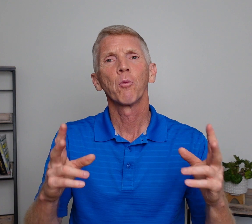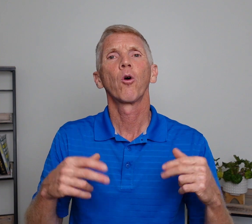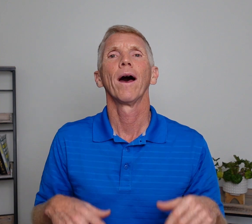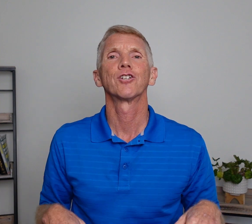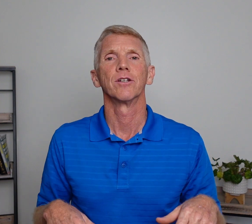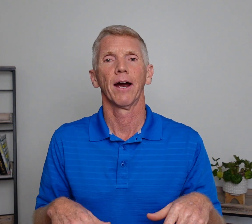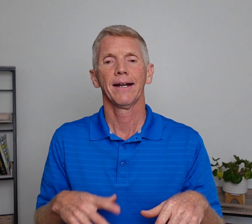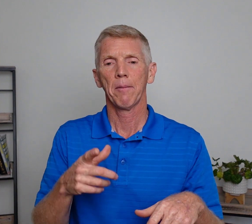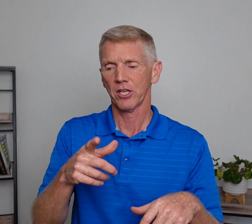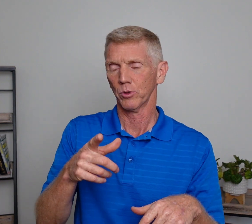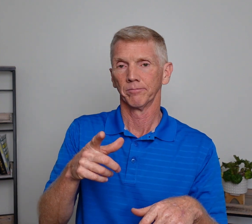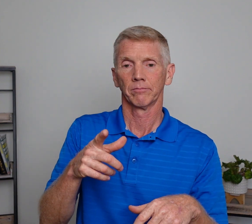more questions. All right? How about this one?